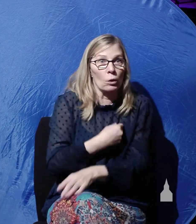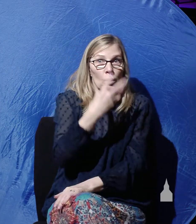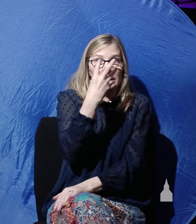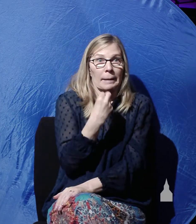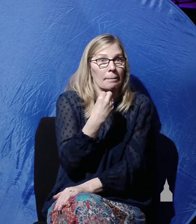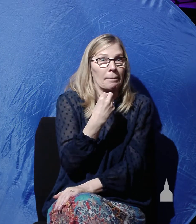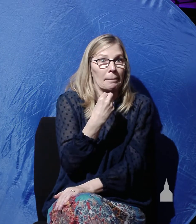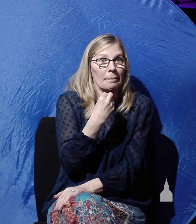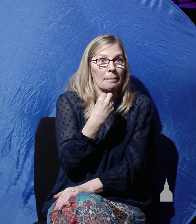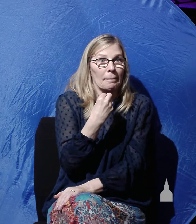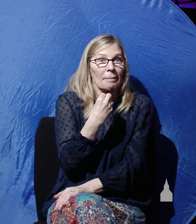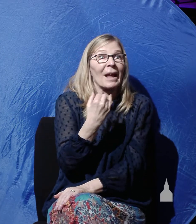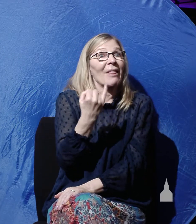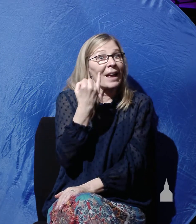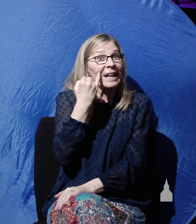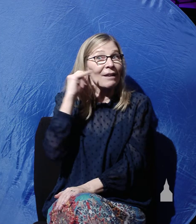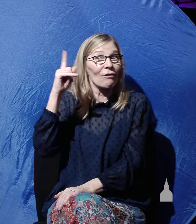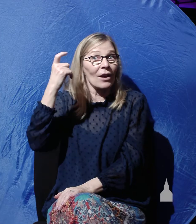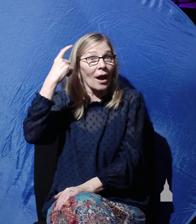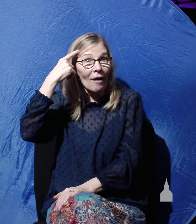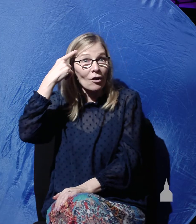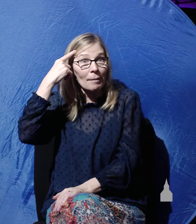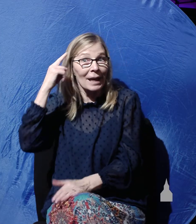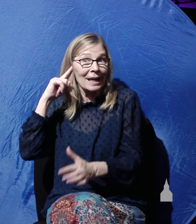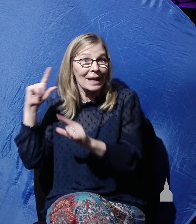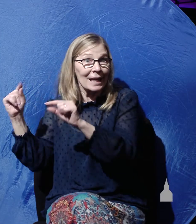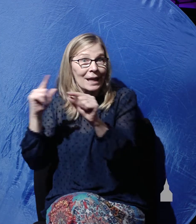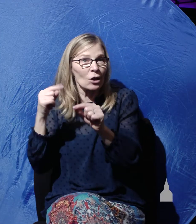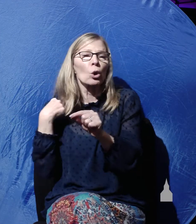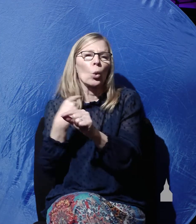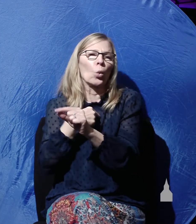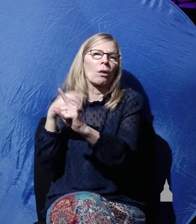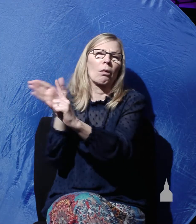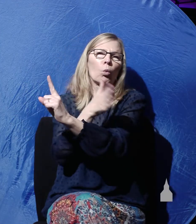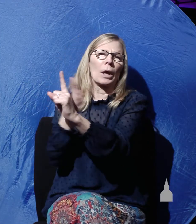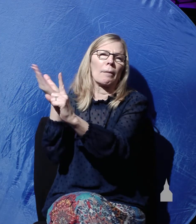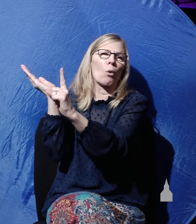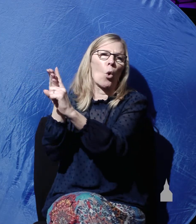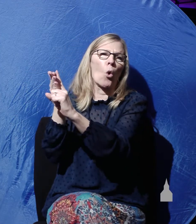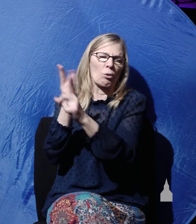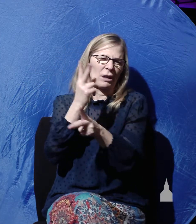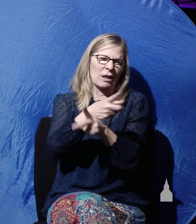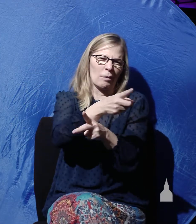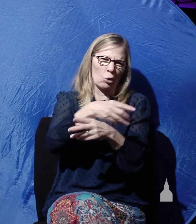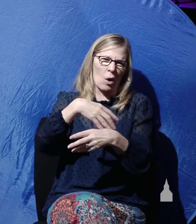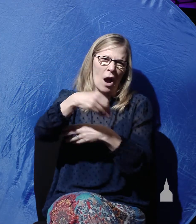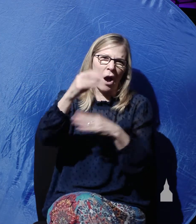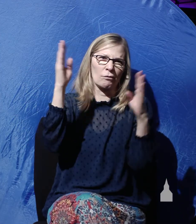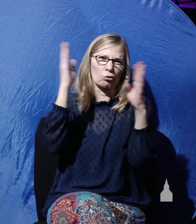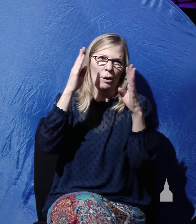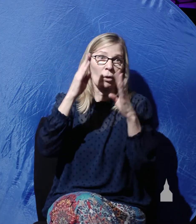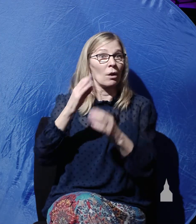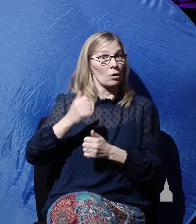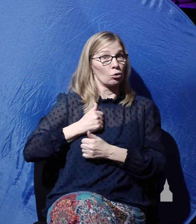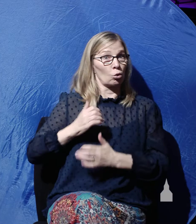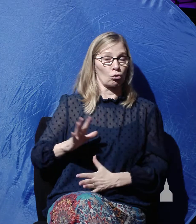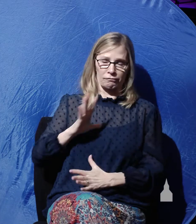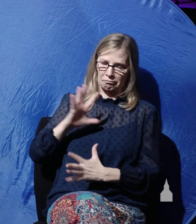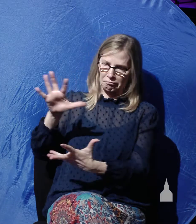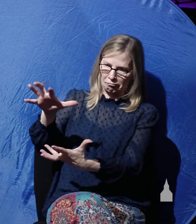this should come to the governor's ears, well, we'll win him over and keep you out of trouble. And they took the money and did as they had been instructed. And